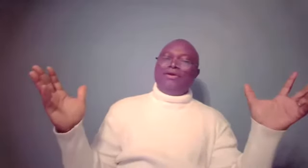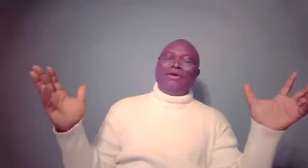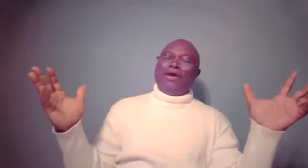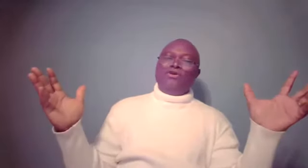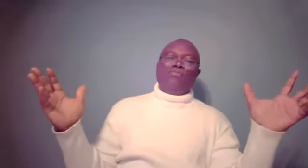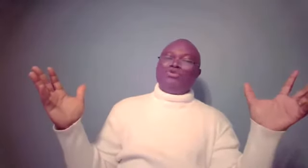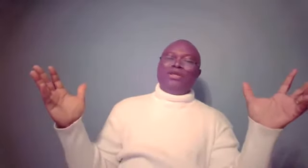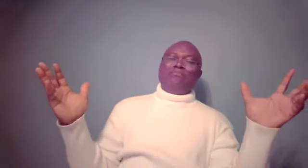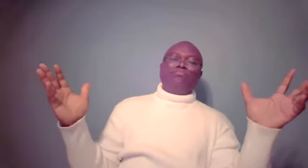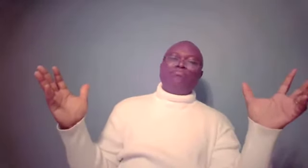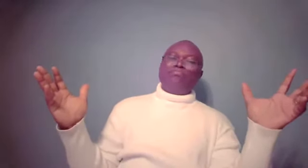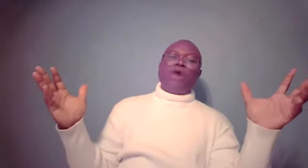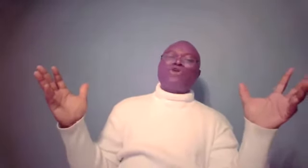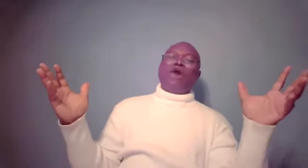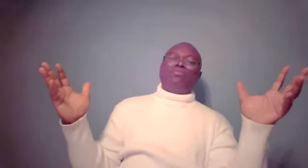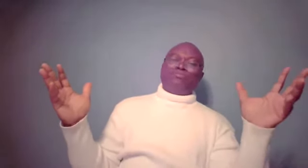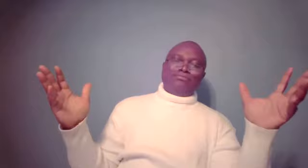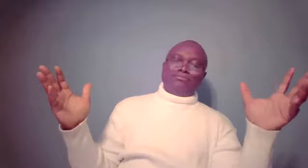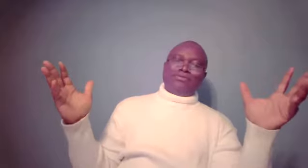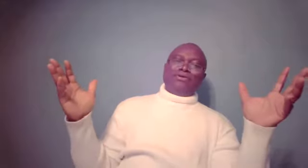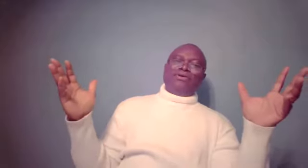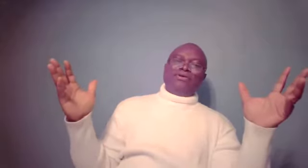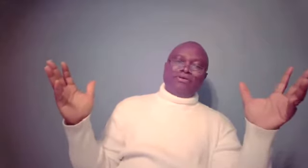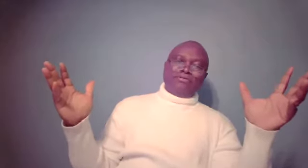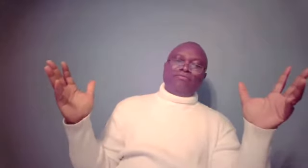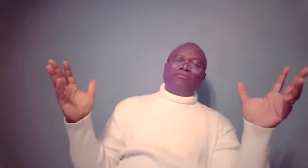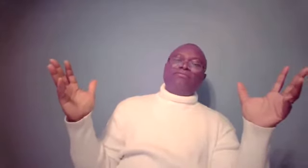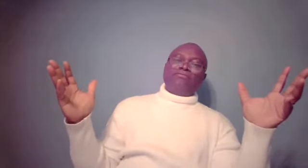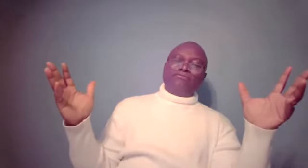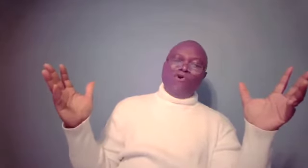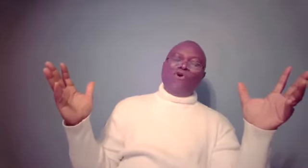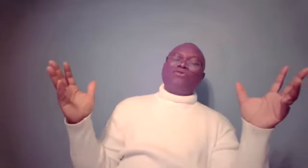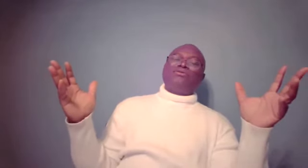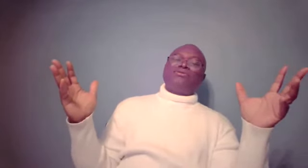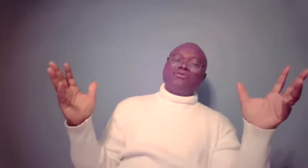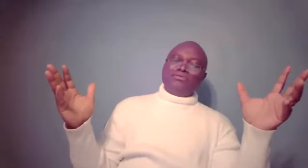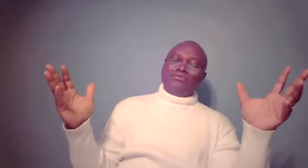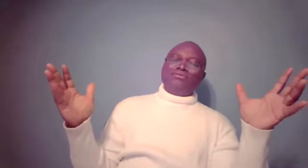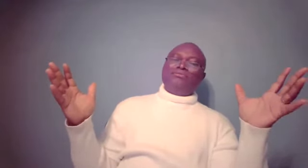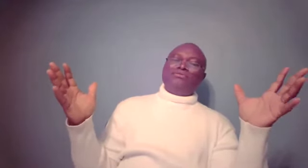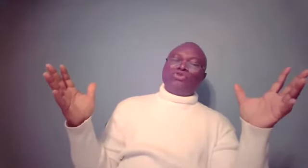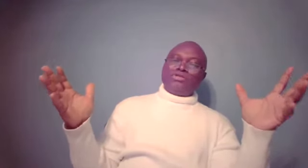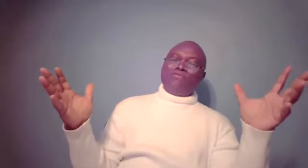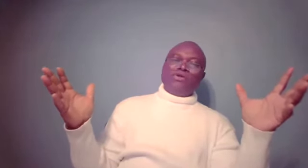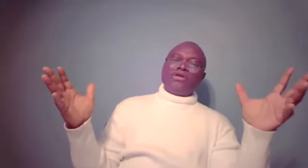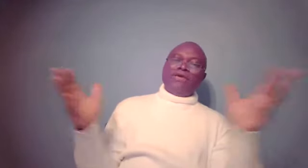And the opportunity, and popped up for Joseph once again.